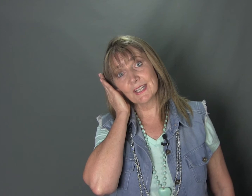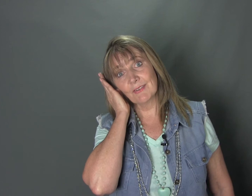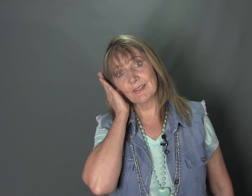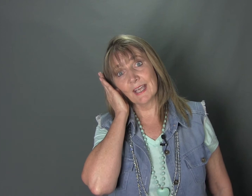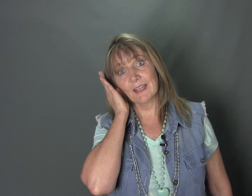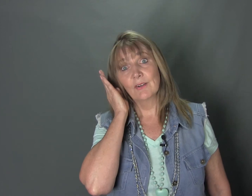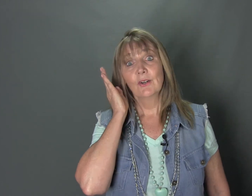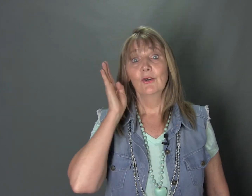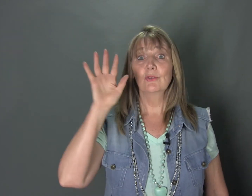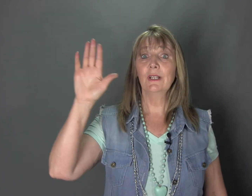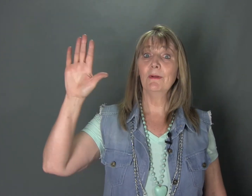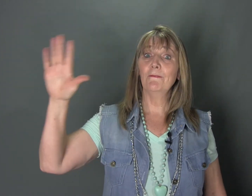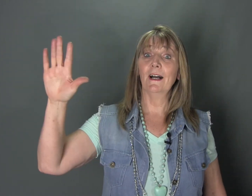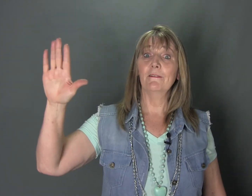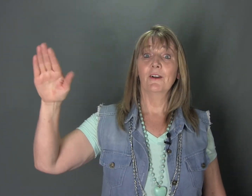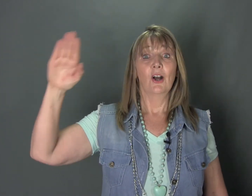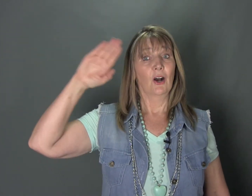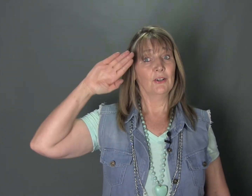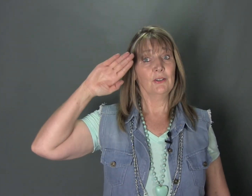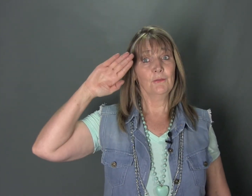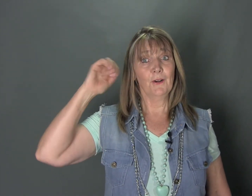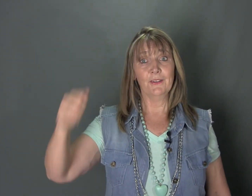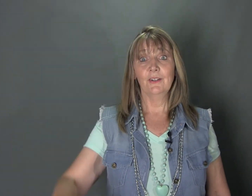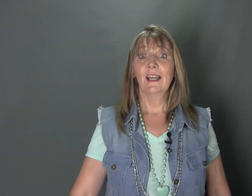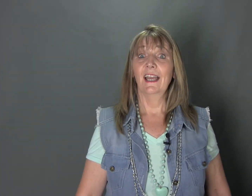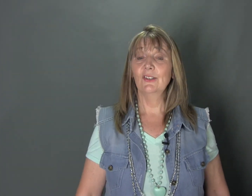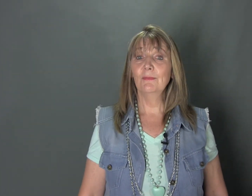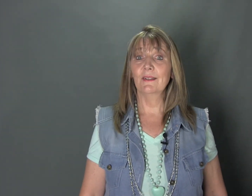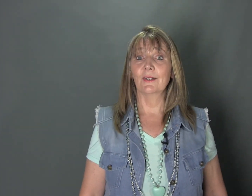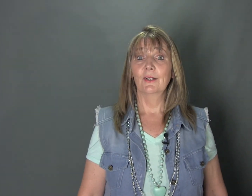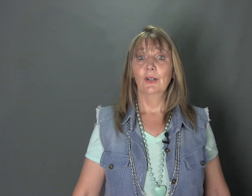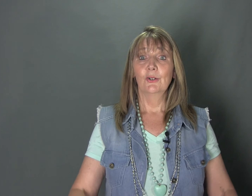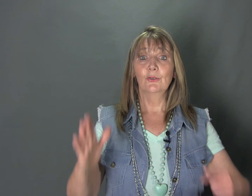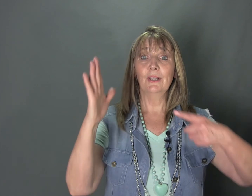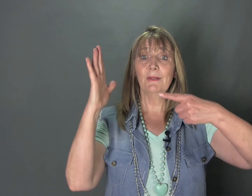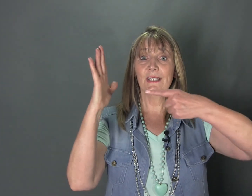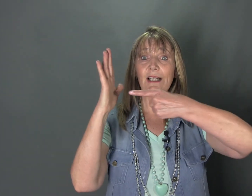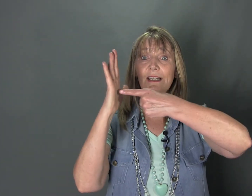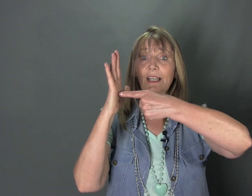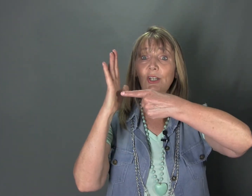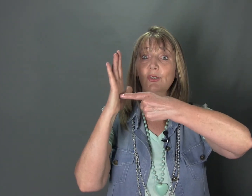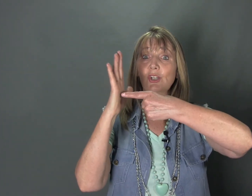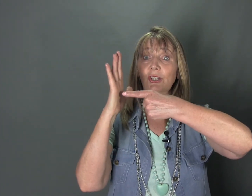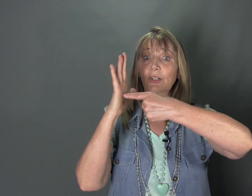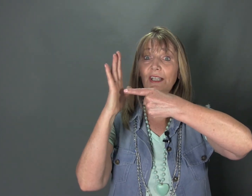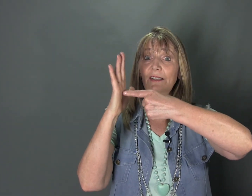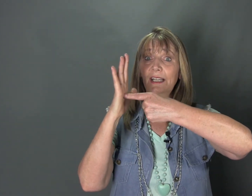the seventh day. Rule number five honor your father and your mother. Rule number six you shall not kill